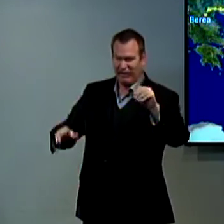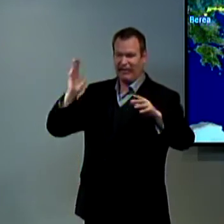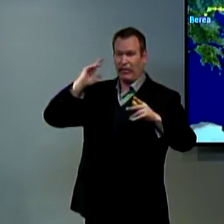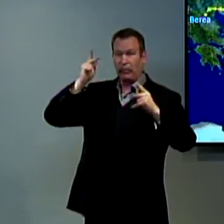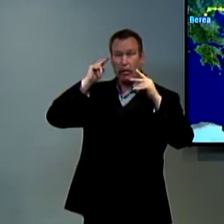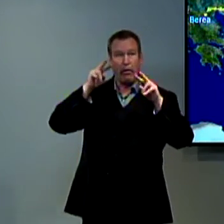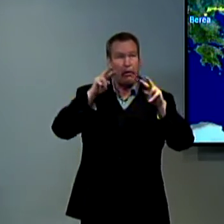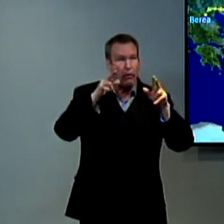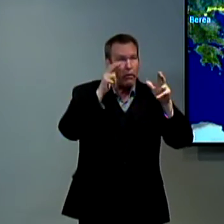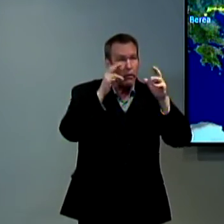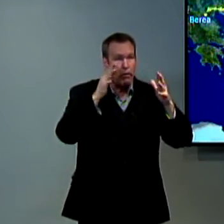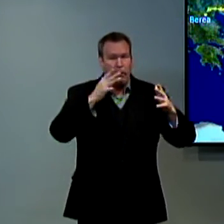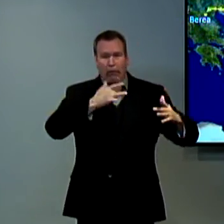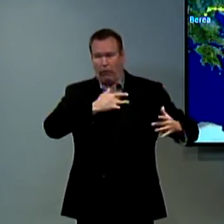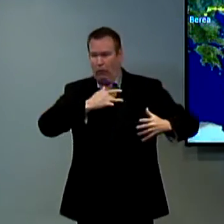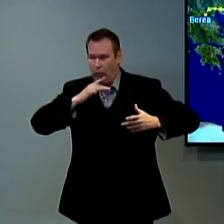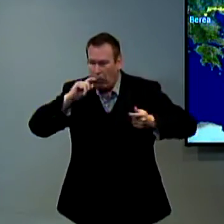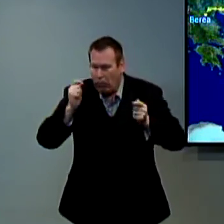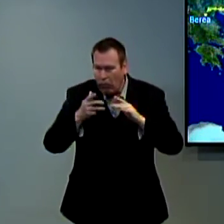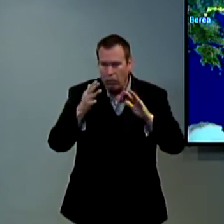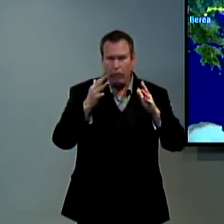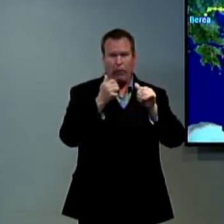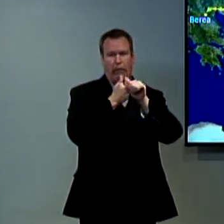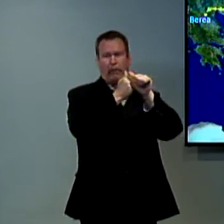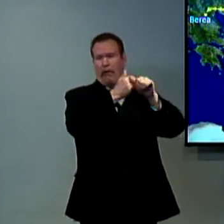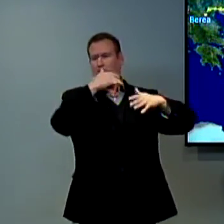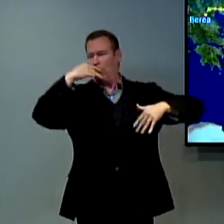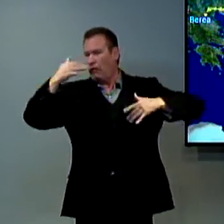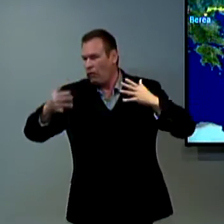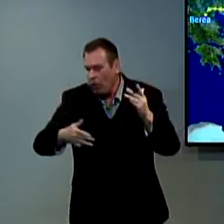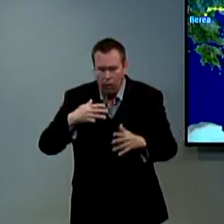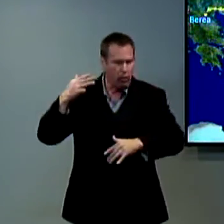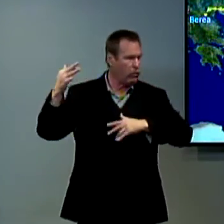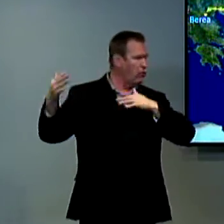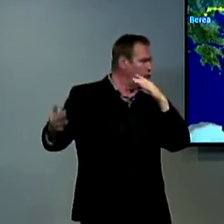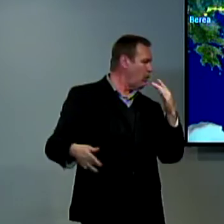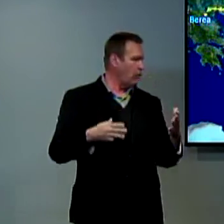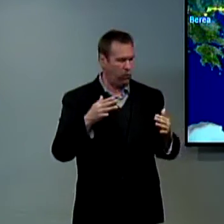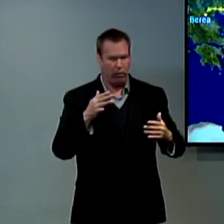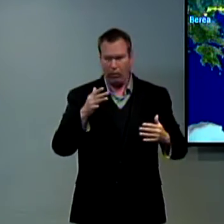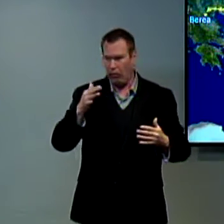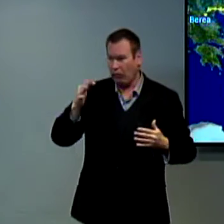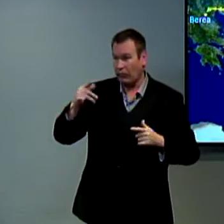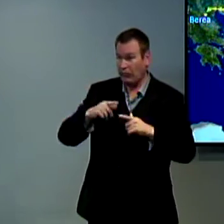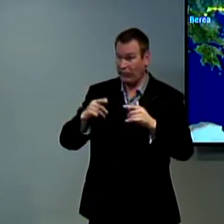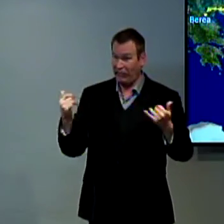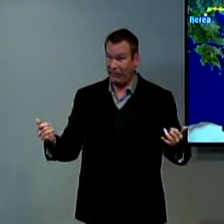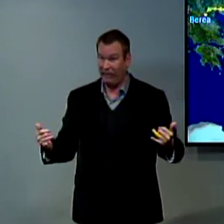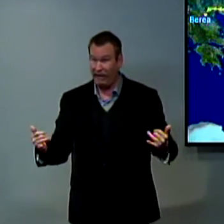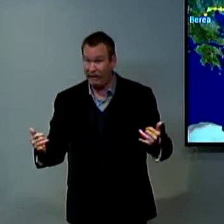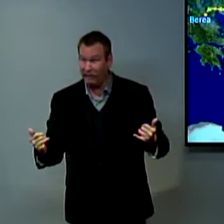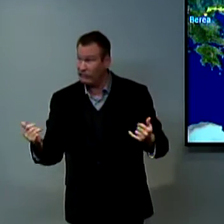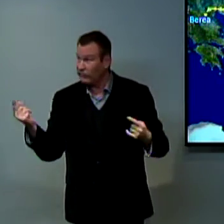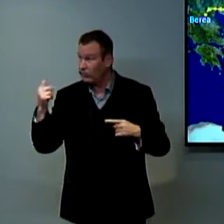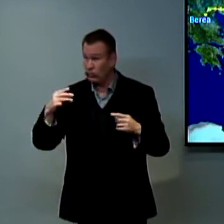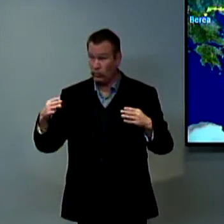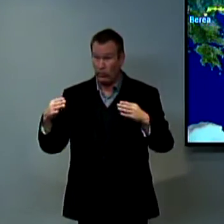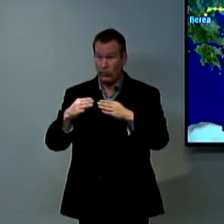in the 1800s and people would hear and their hearts would be changed and they would follow Christ there were many lives changed but